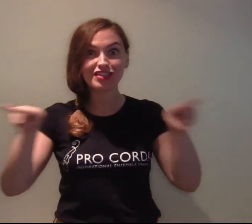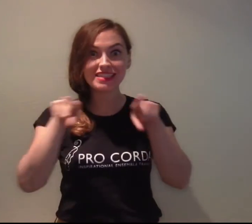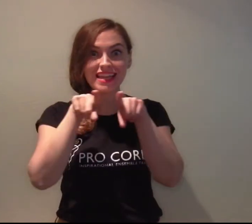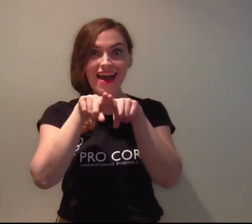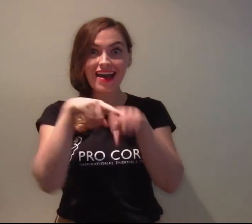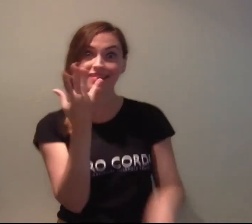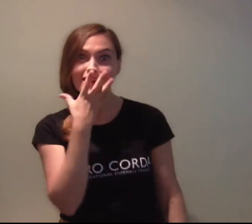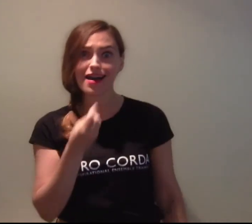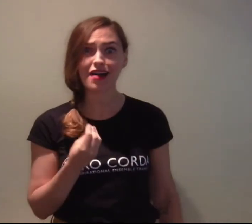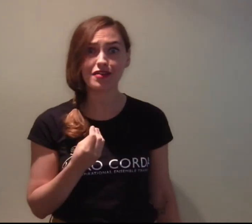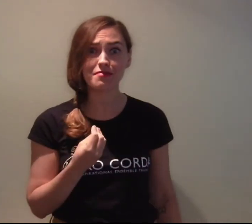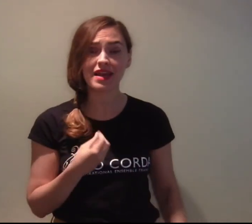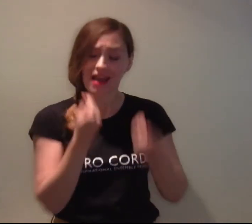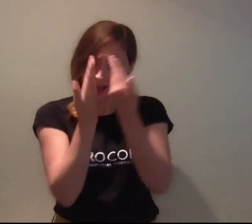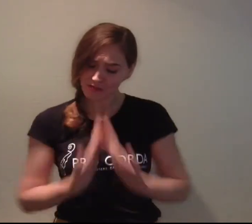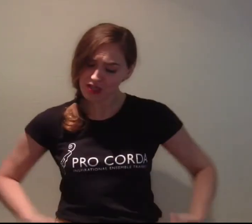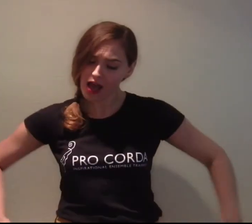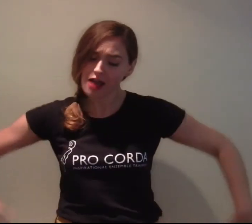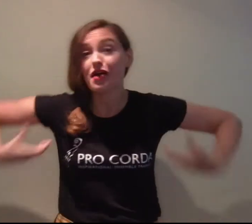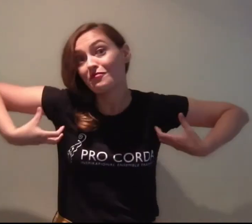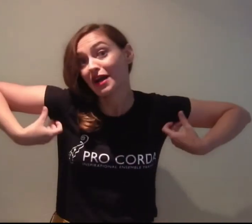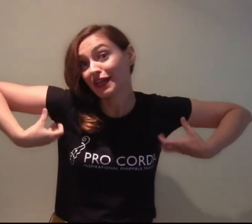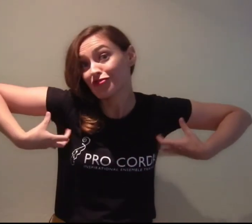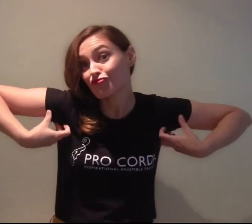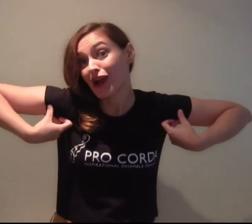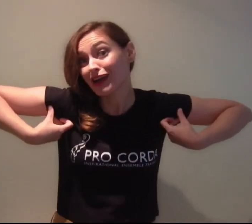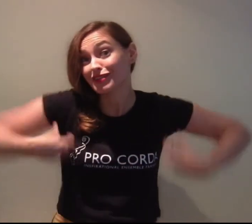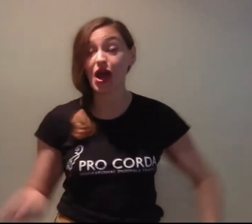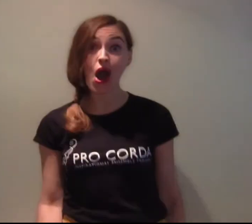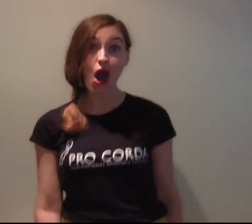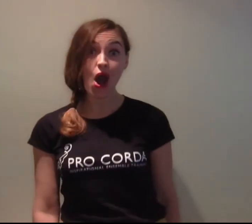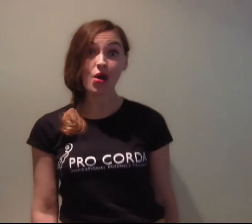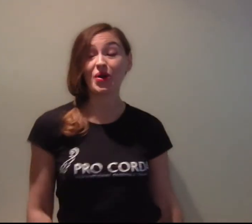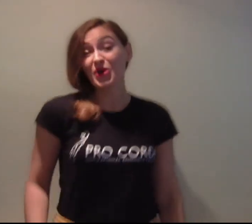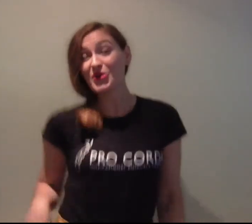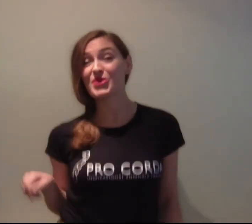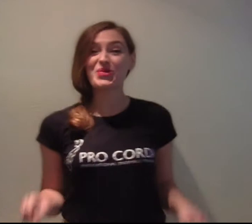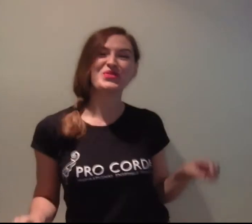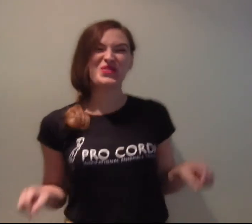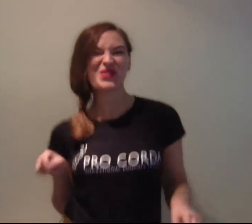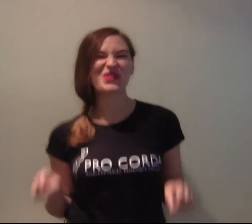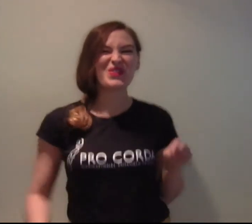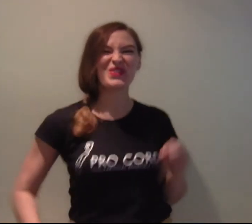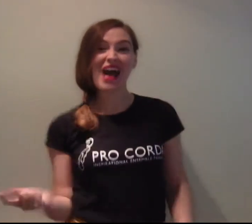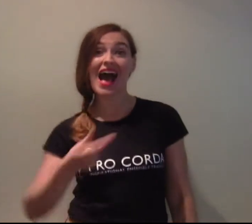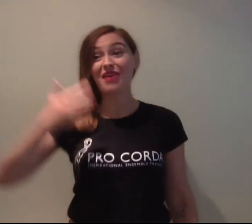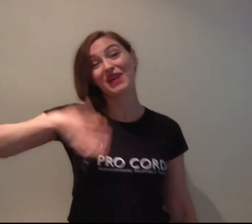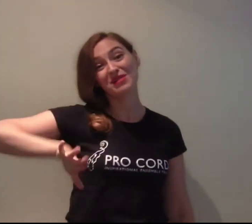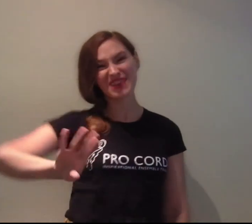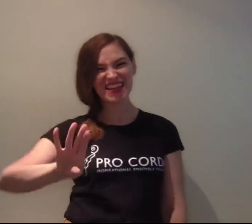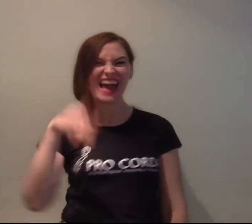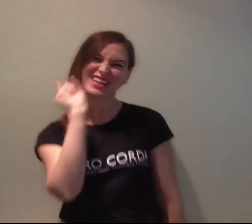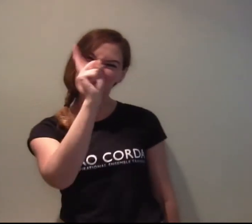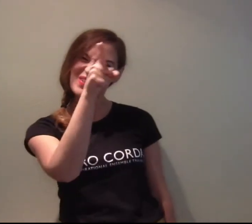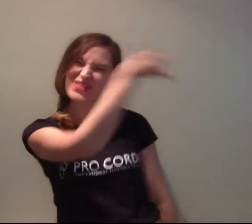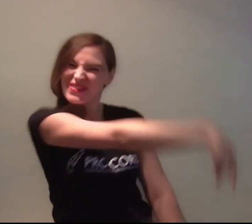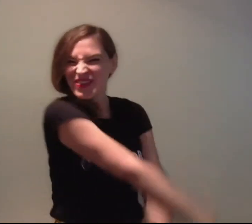just like the other men. I'm tired of wandering around. Oh! Oh! No! I want be like you! Woo!